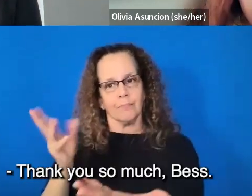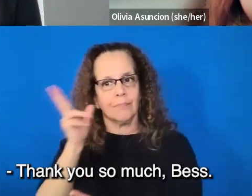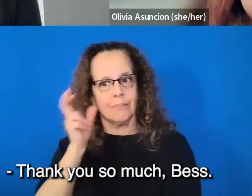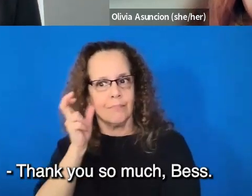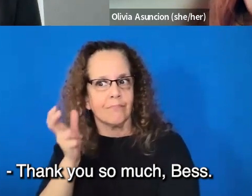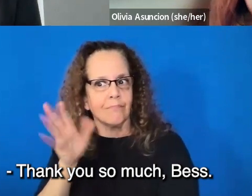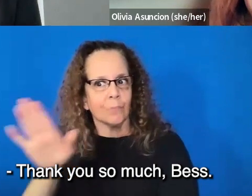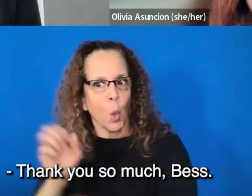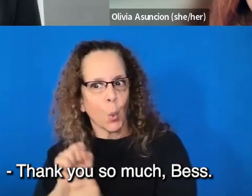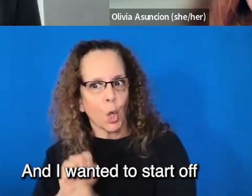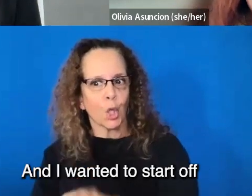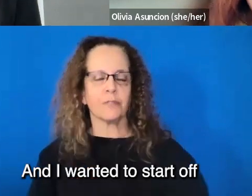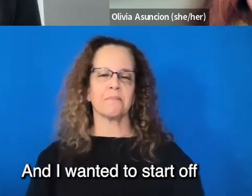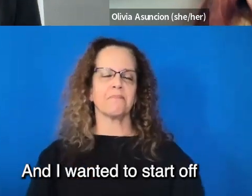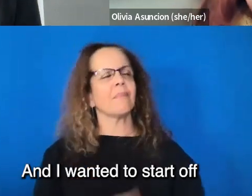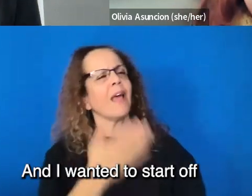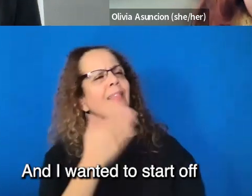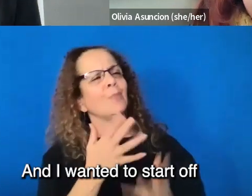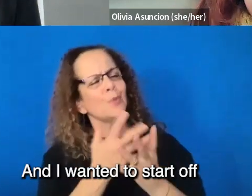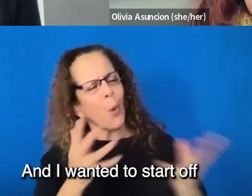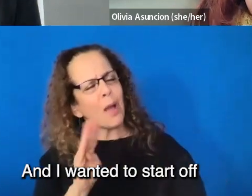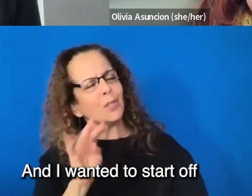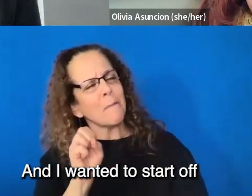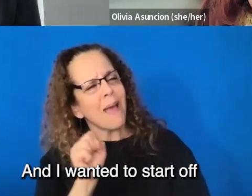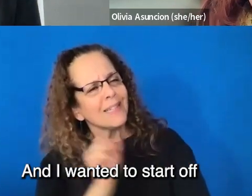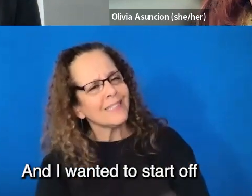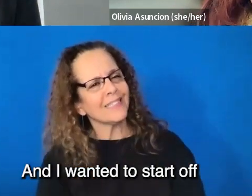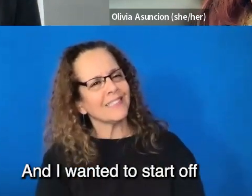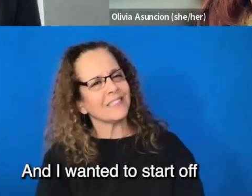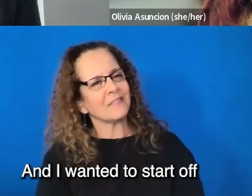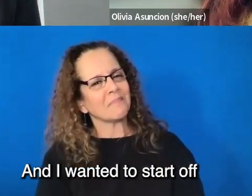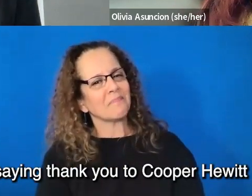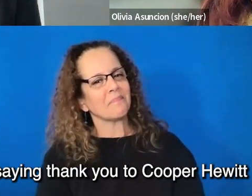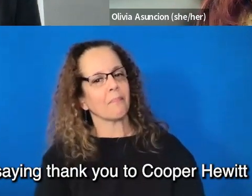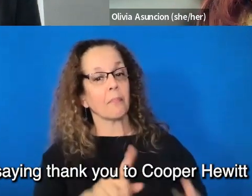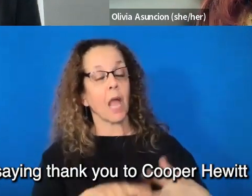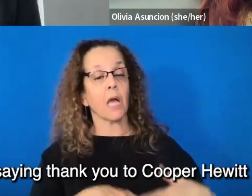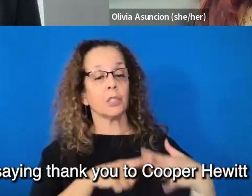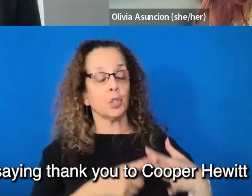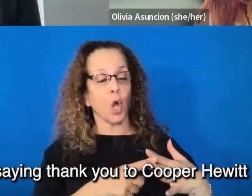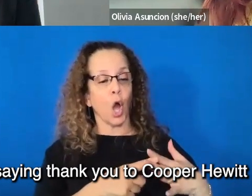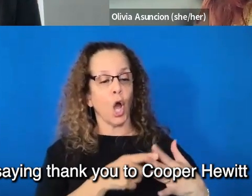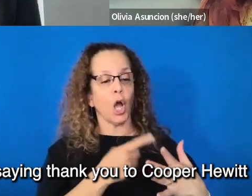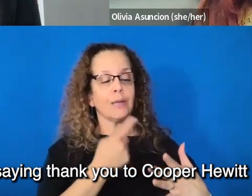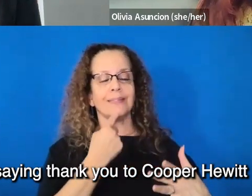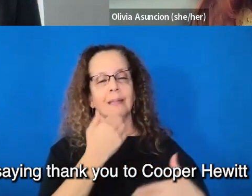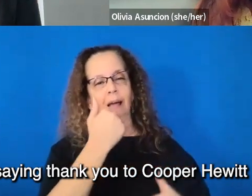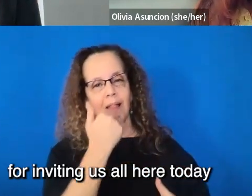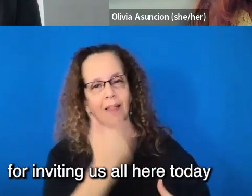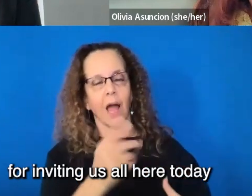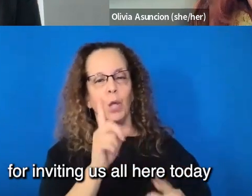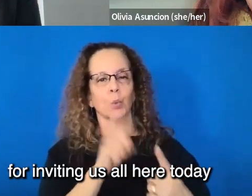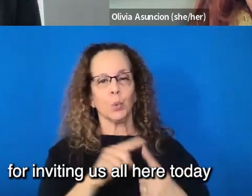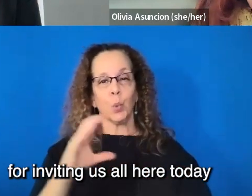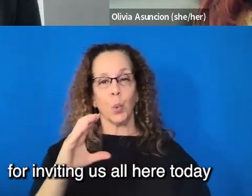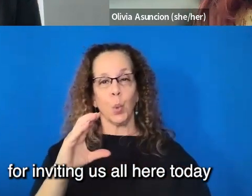Thank you so much, Bess, and I wanted to start off by saying thank you to Cooper